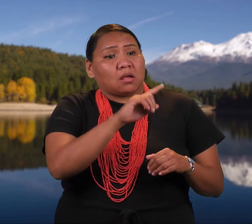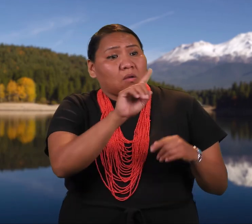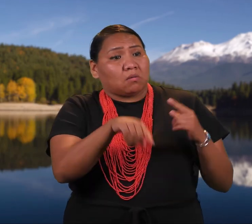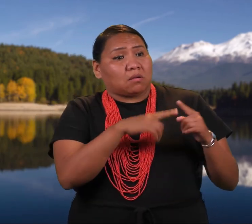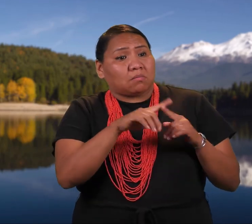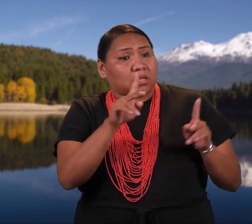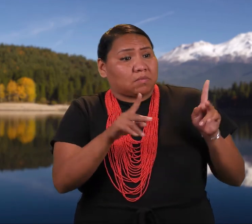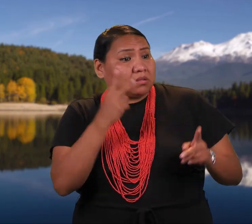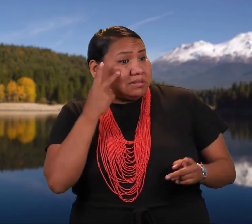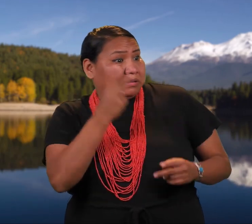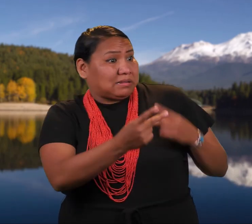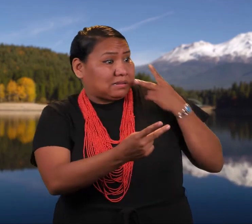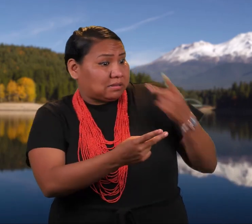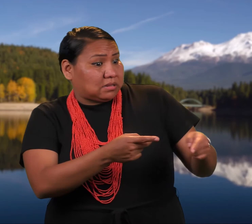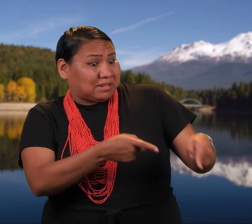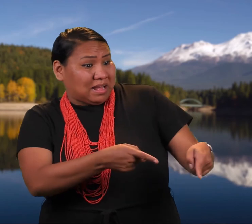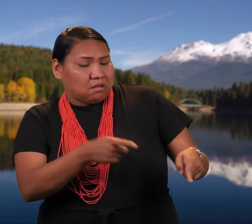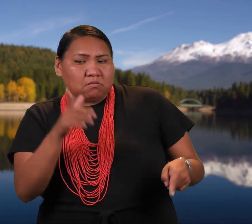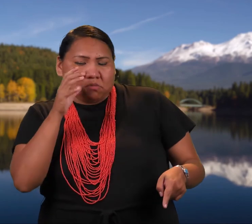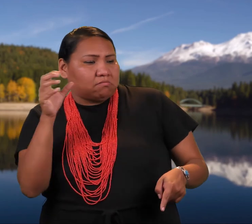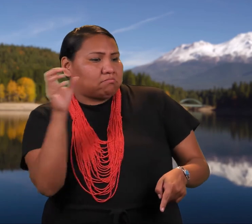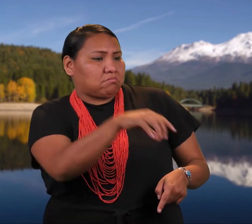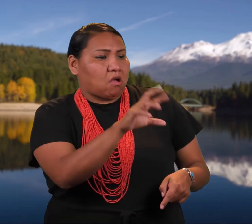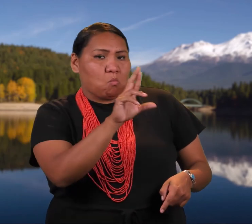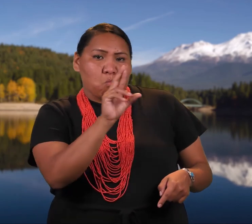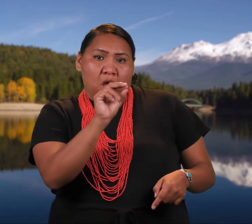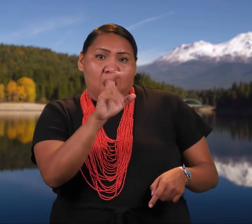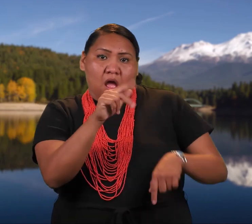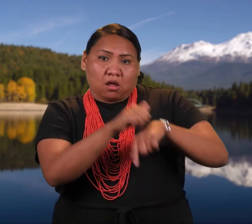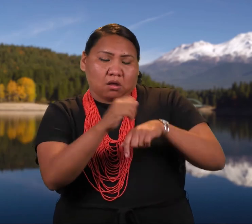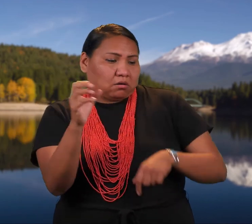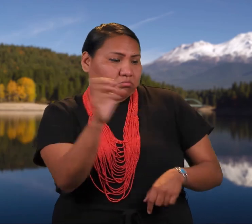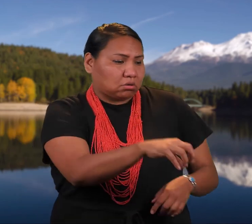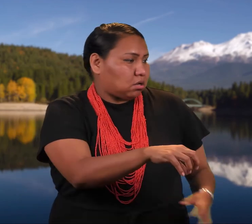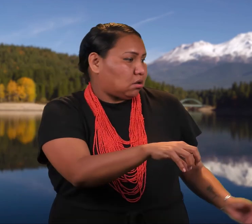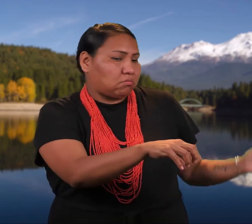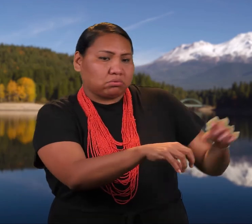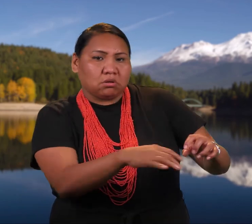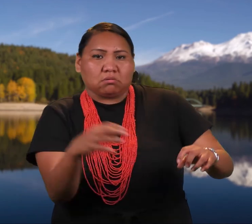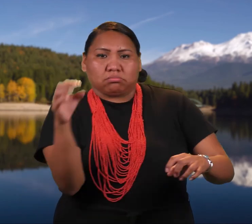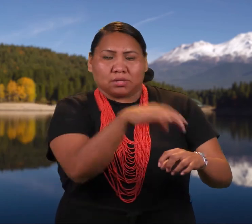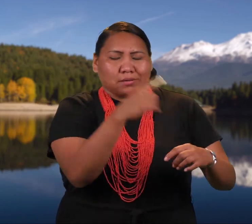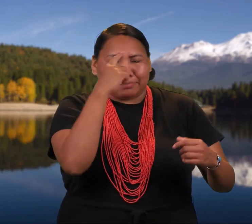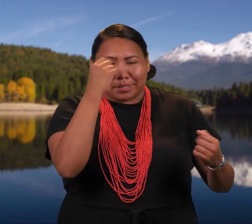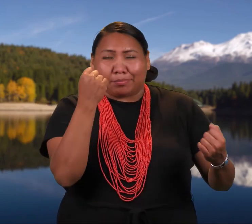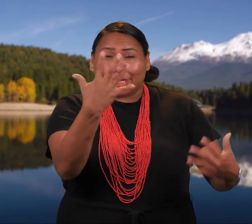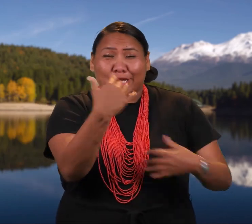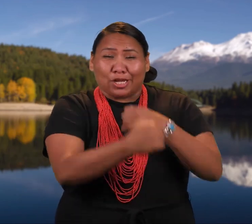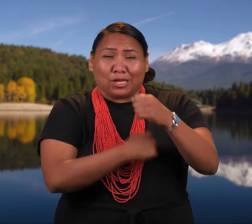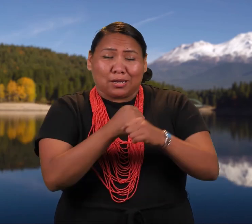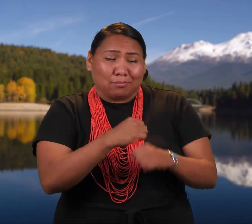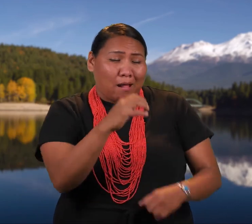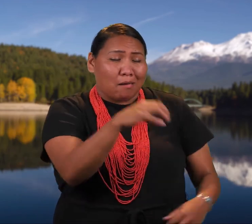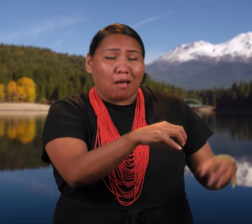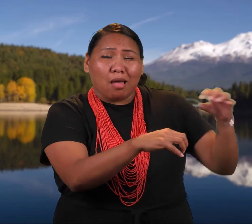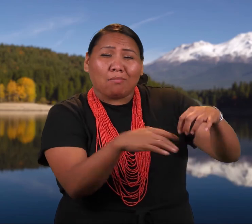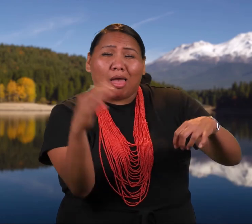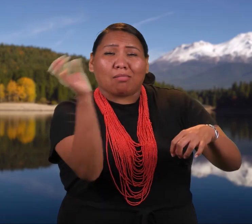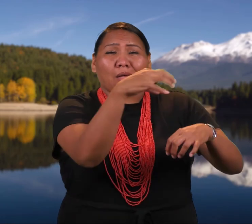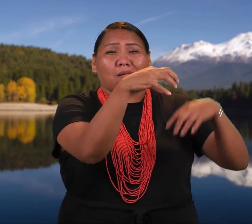And for many years, all who passed that way cast a stone there until a great pile of stones marked the place